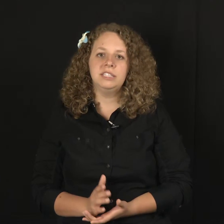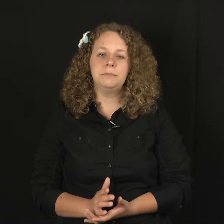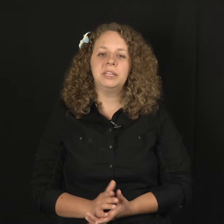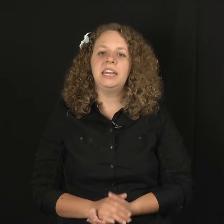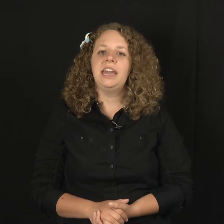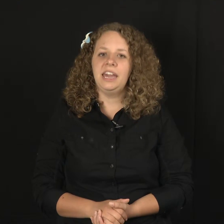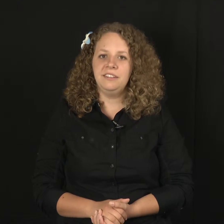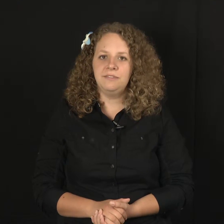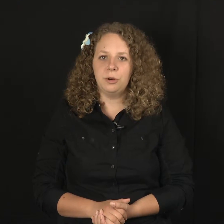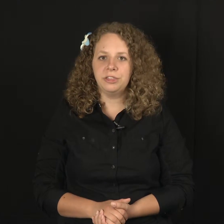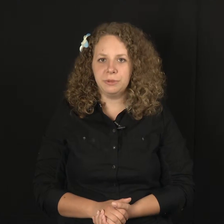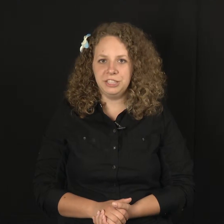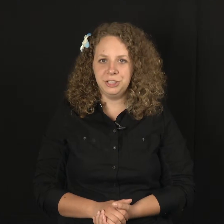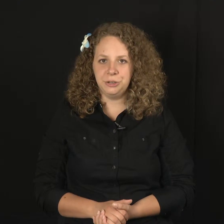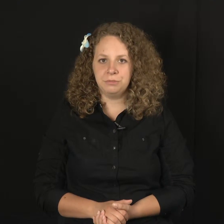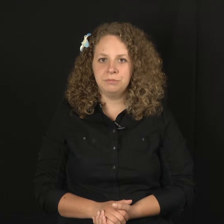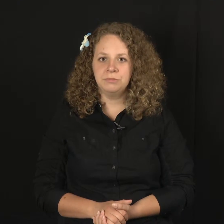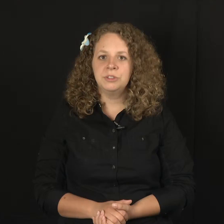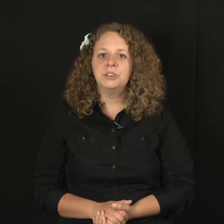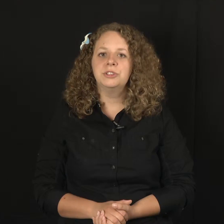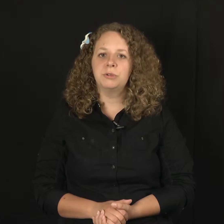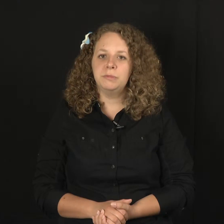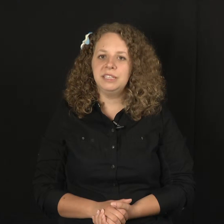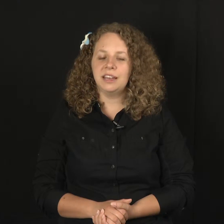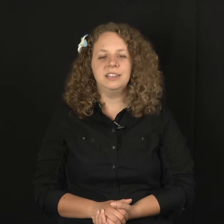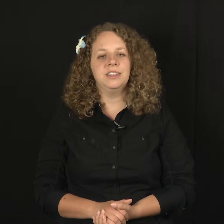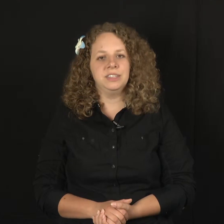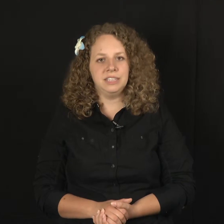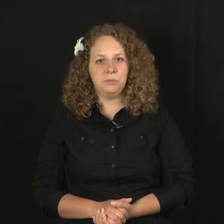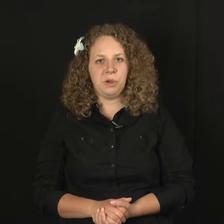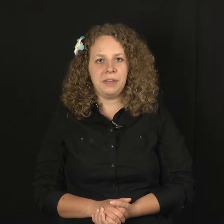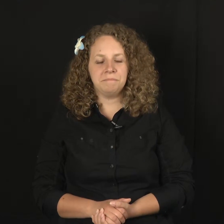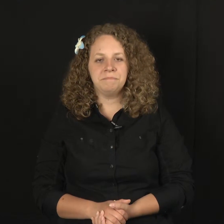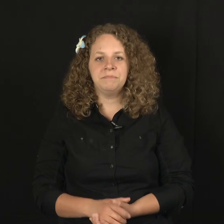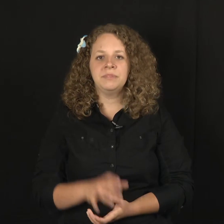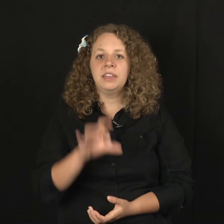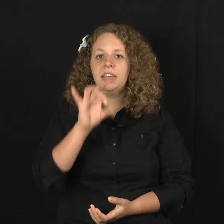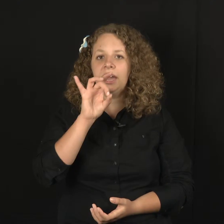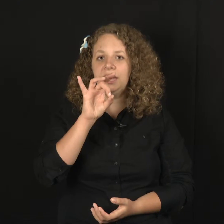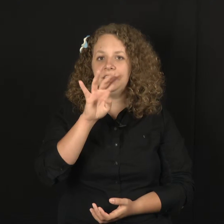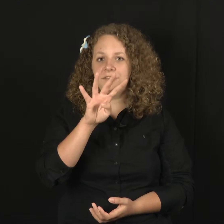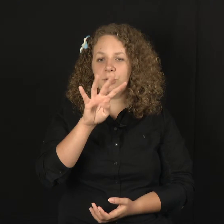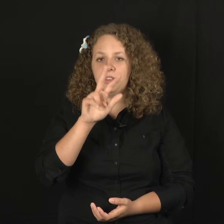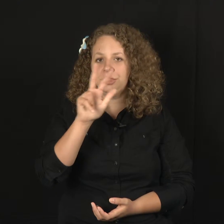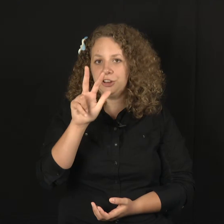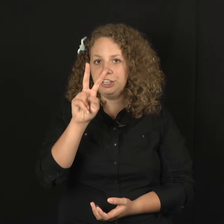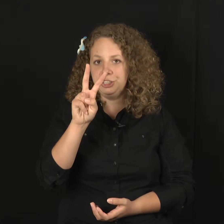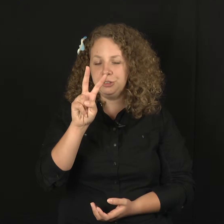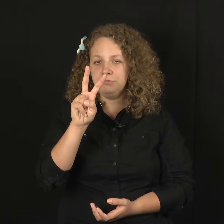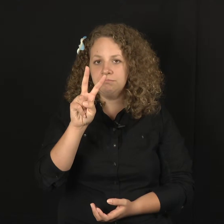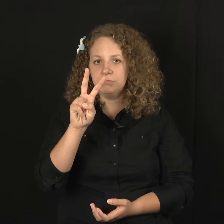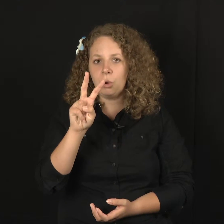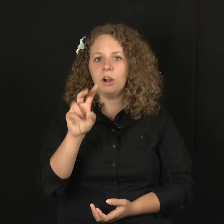simply 8432. So it would be signed in the same way. 8432 or